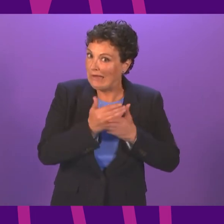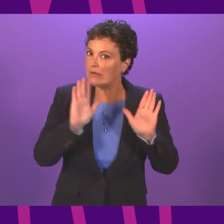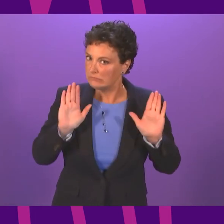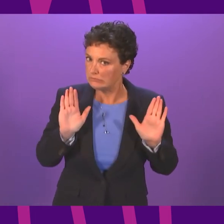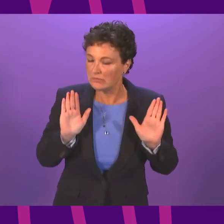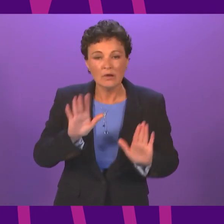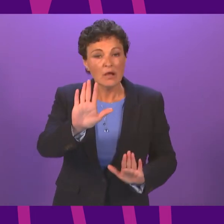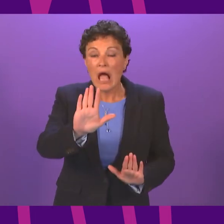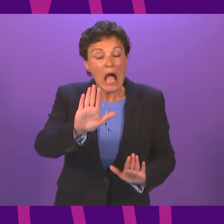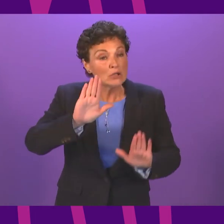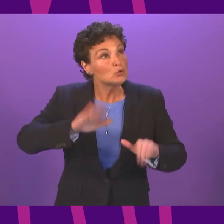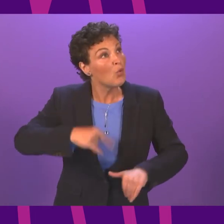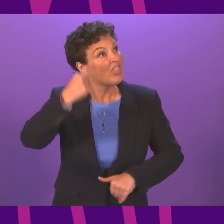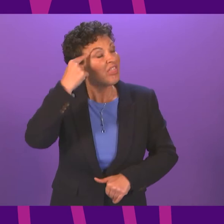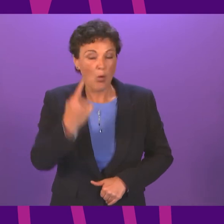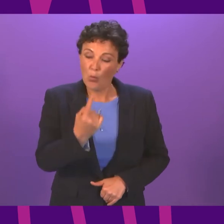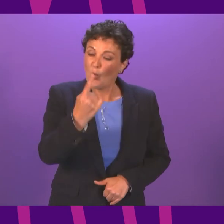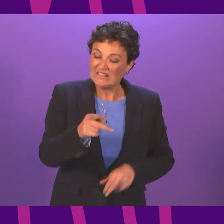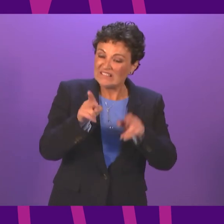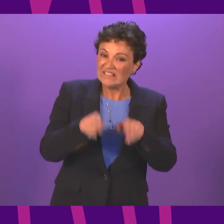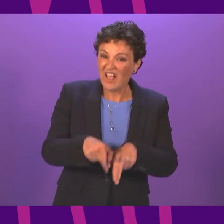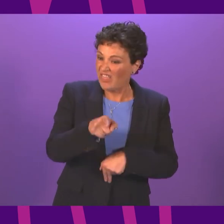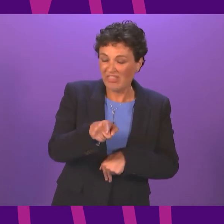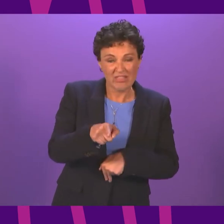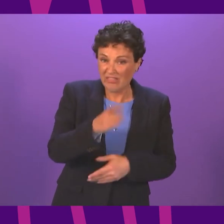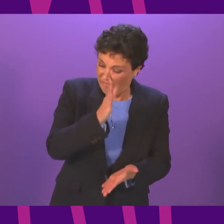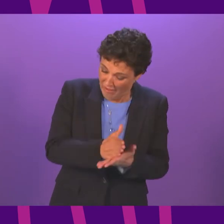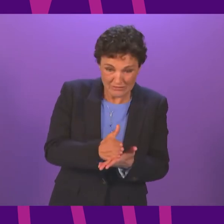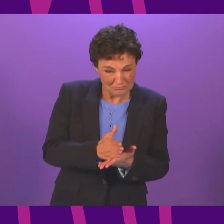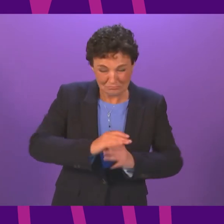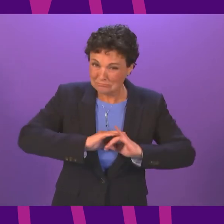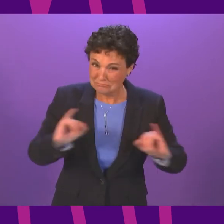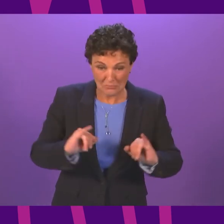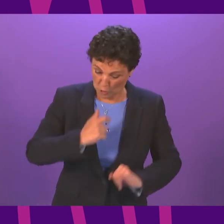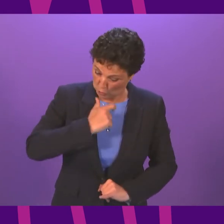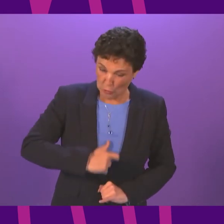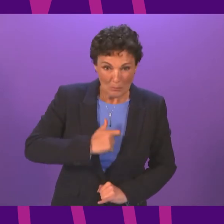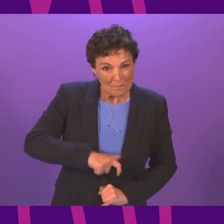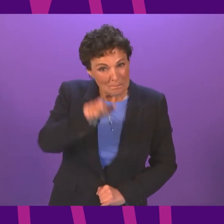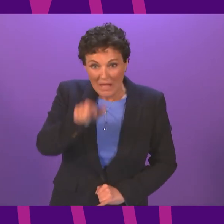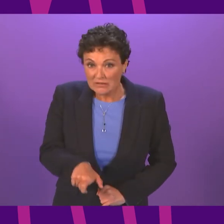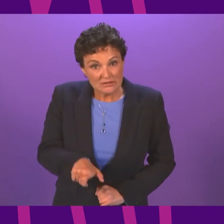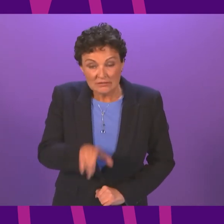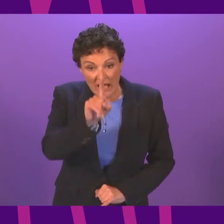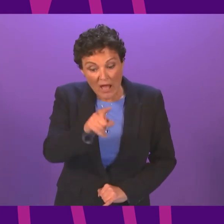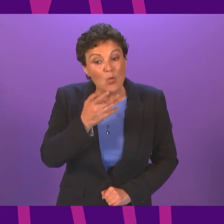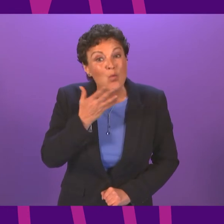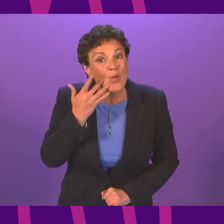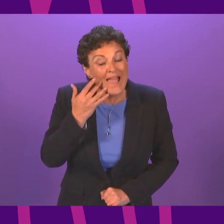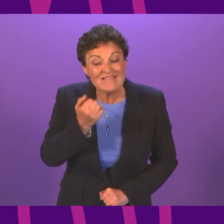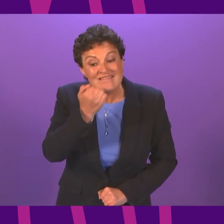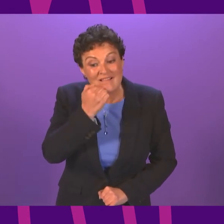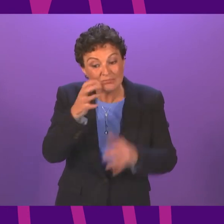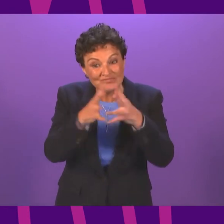regard any single death from this virus as anything other than a human tragedy. And as cases rise, we can expect to see more